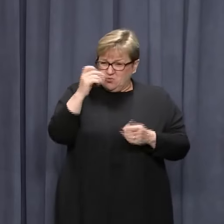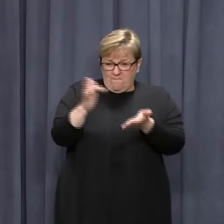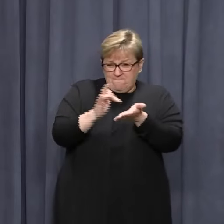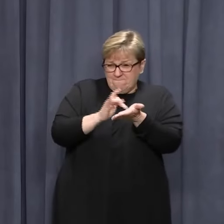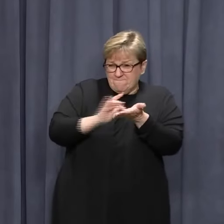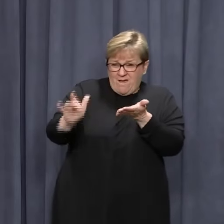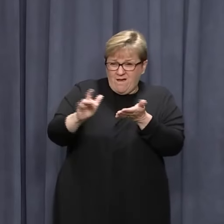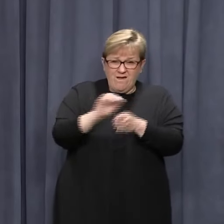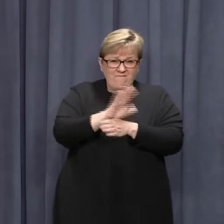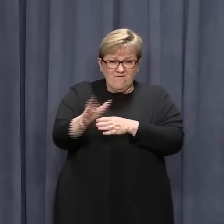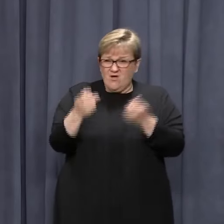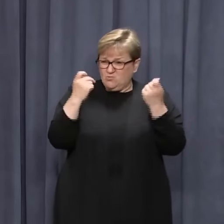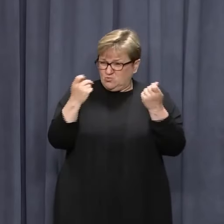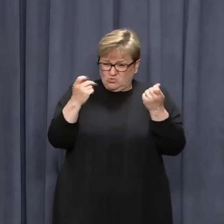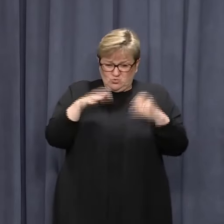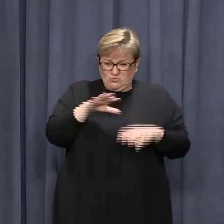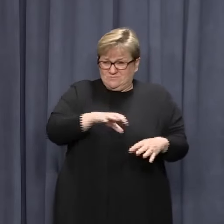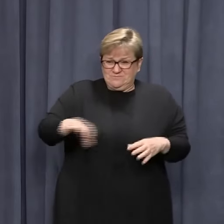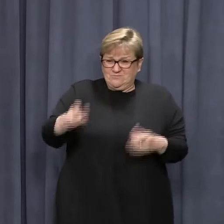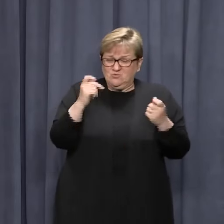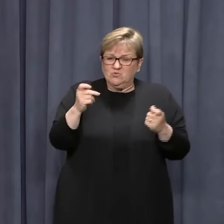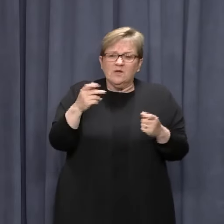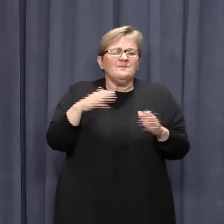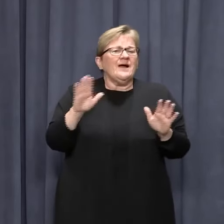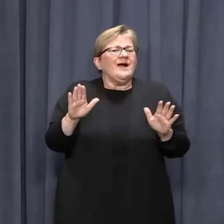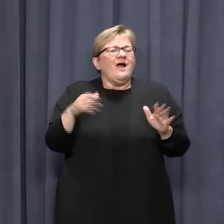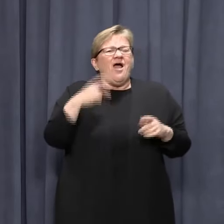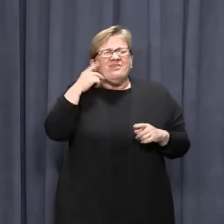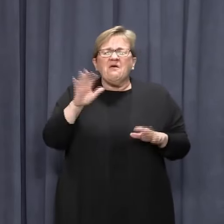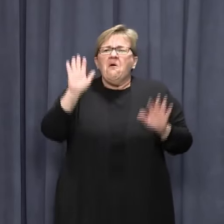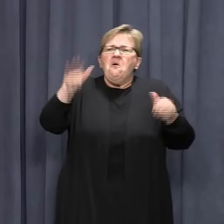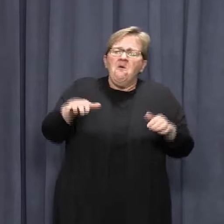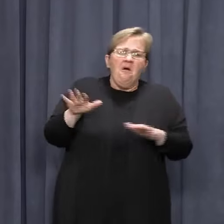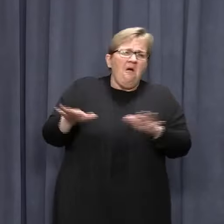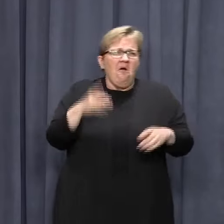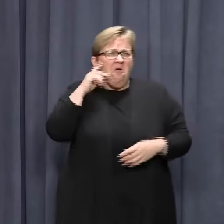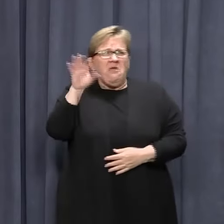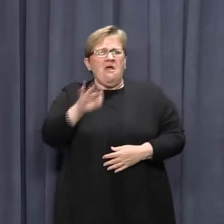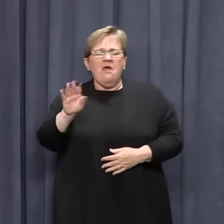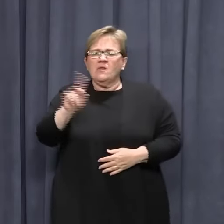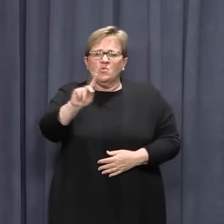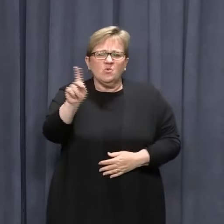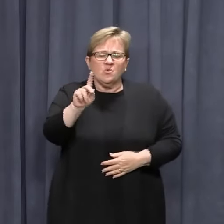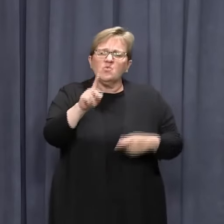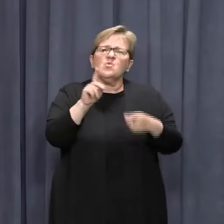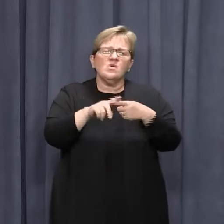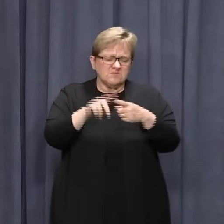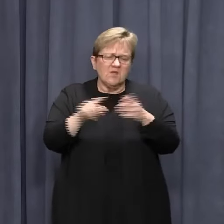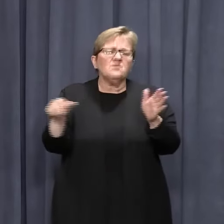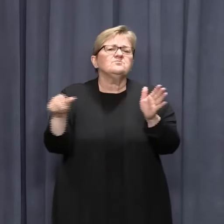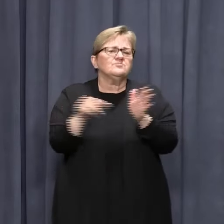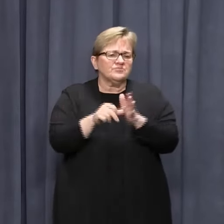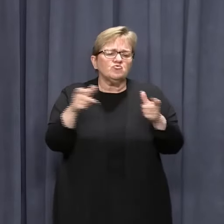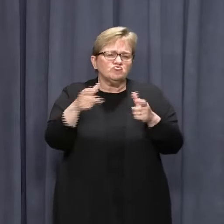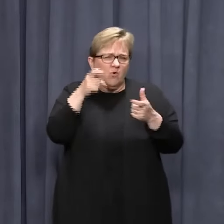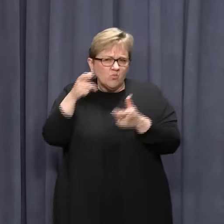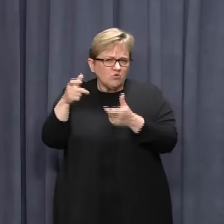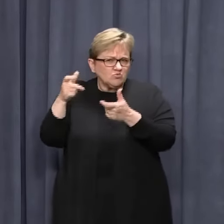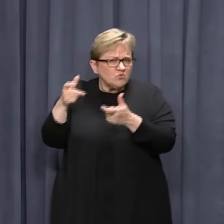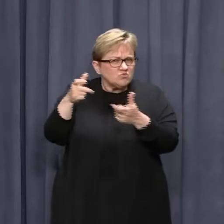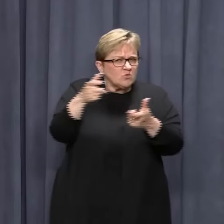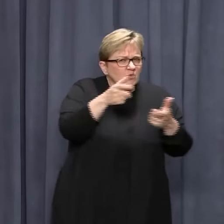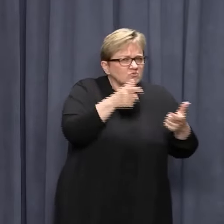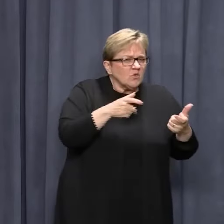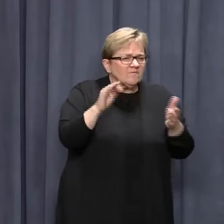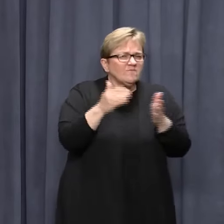the virus locally. But we won't get complacent and that's why our controlled border measures will remain in place for the